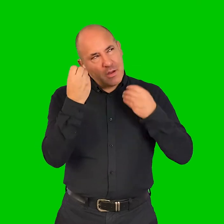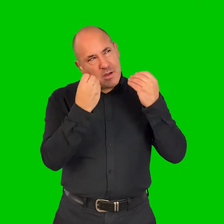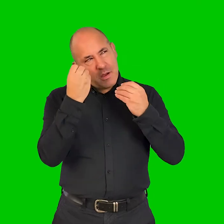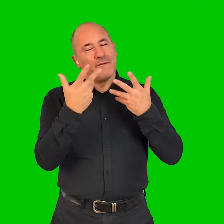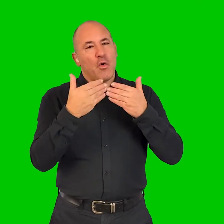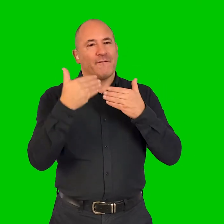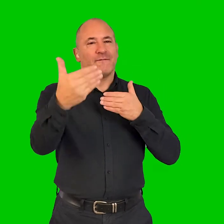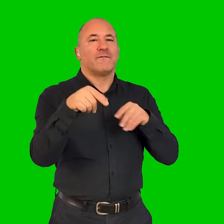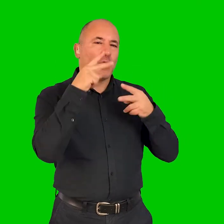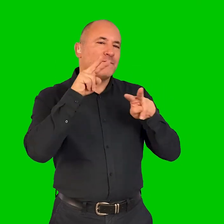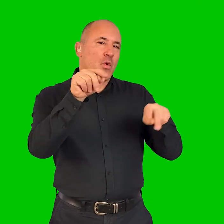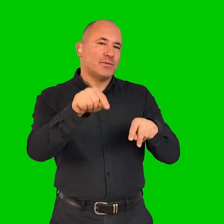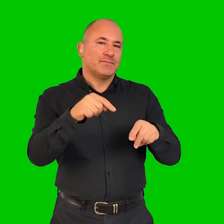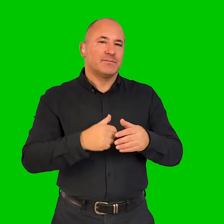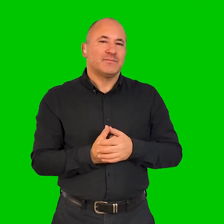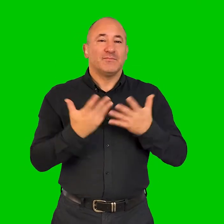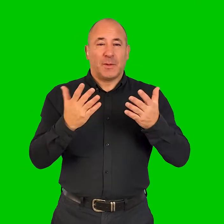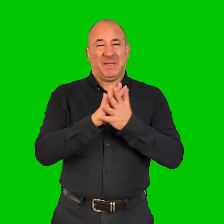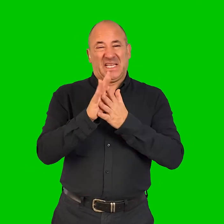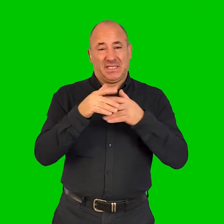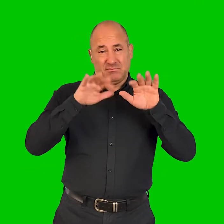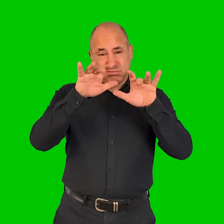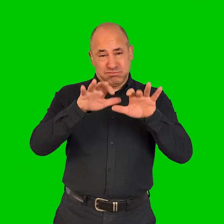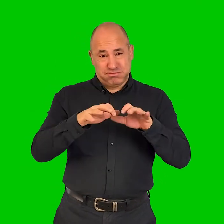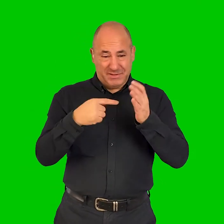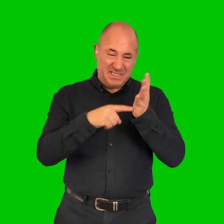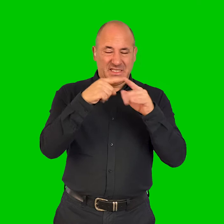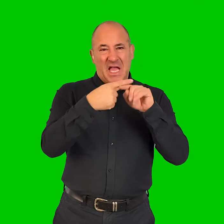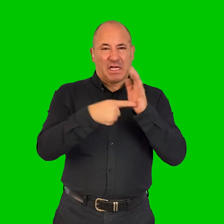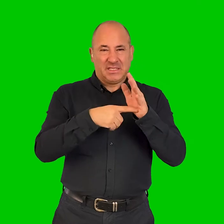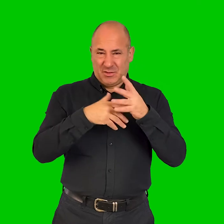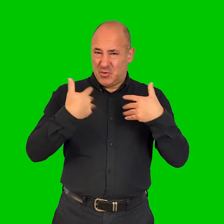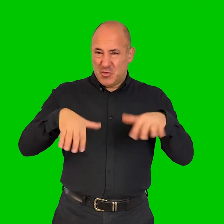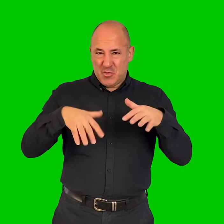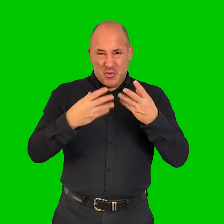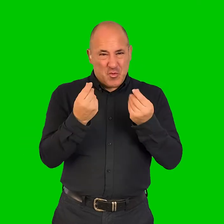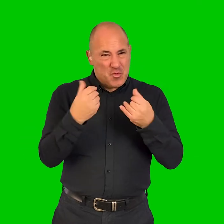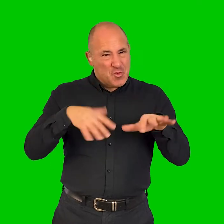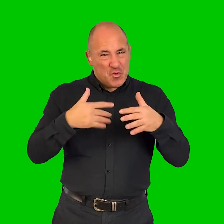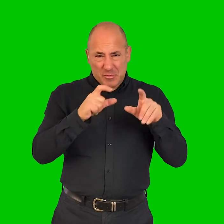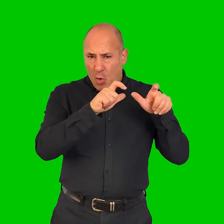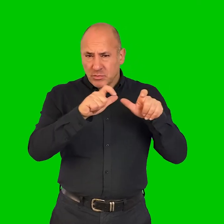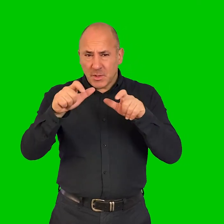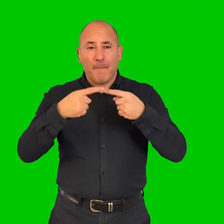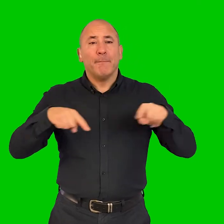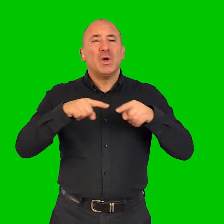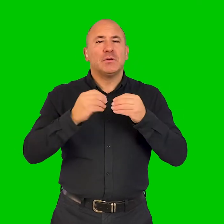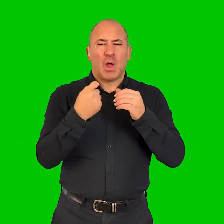aspect of it. And so, the text is so full and so rich and so consistent and the music that was composed by